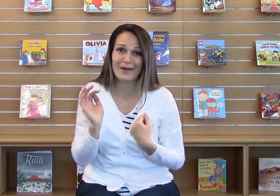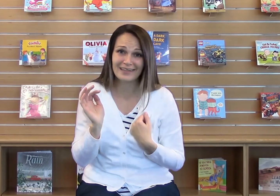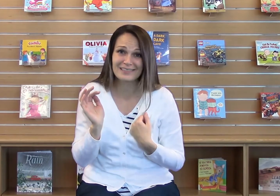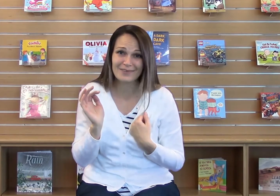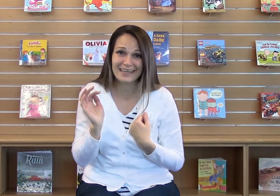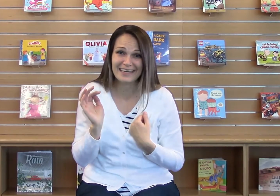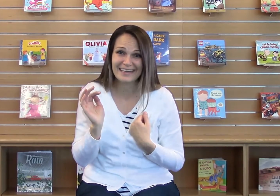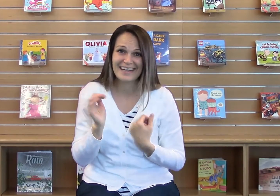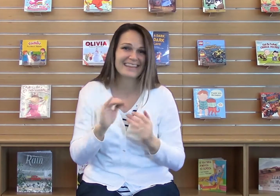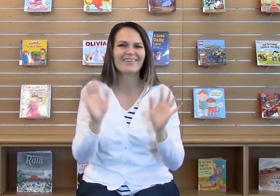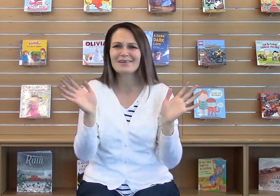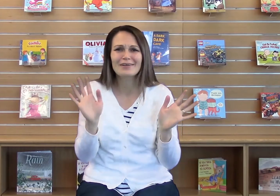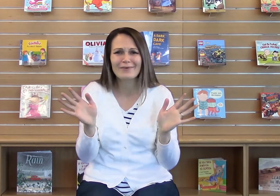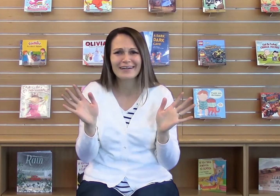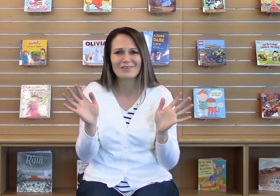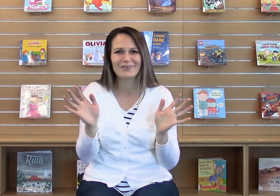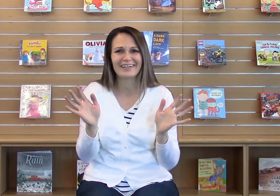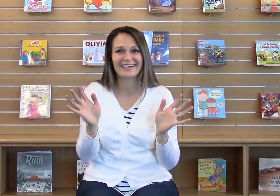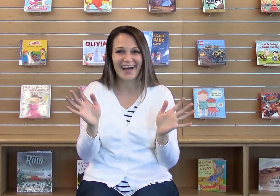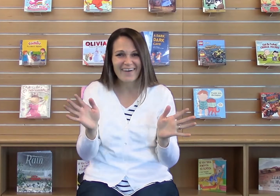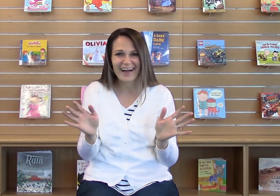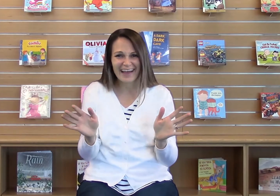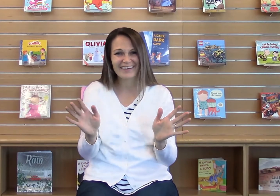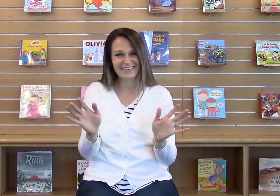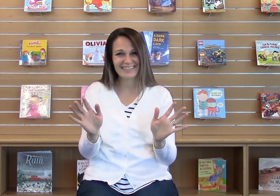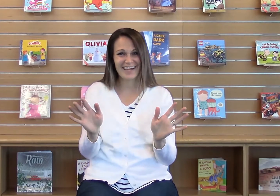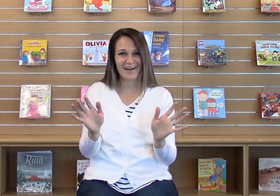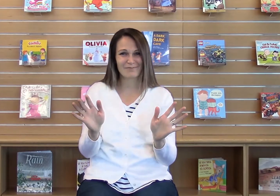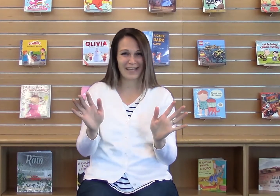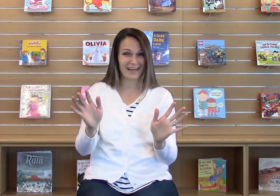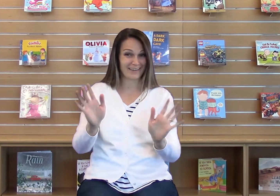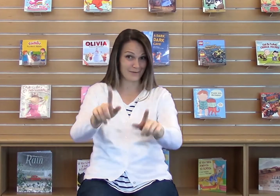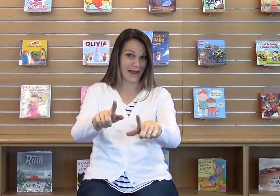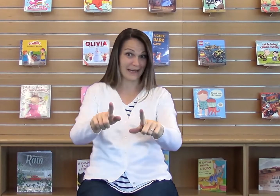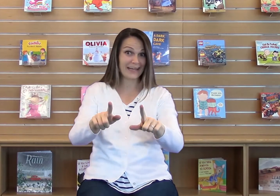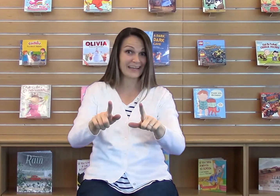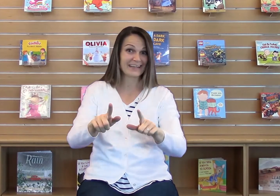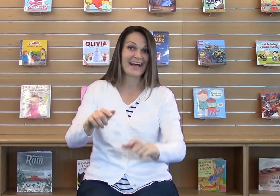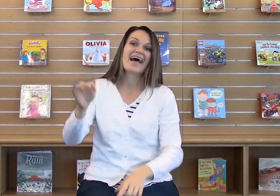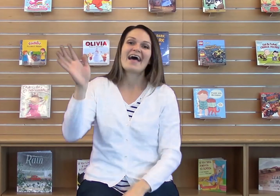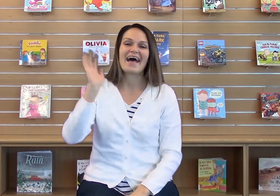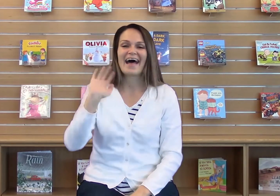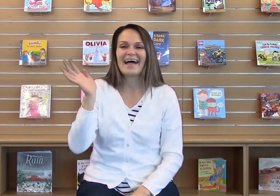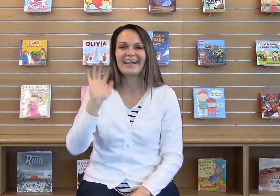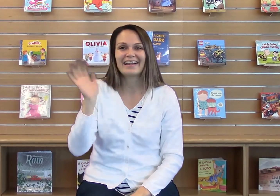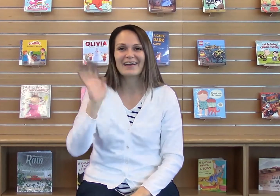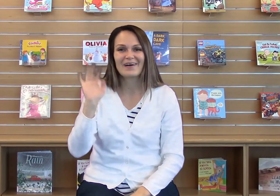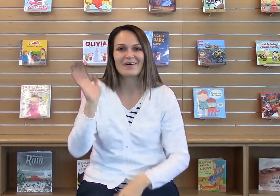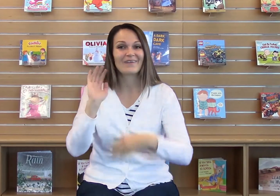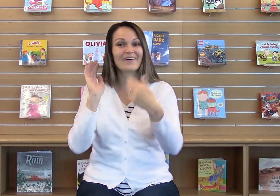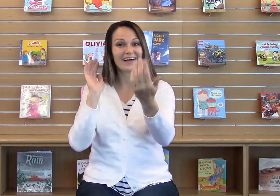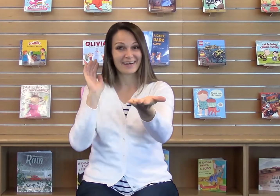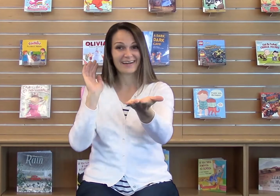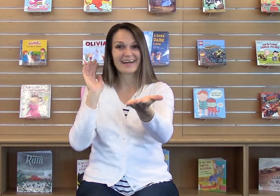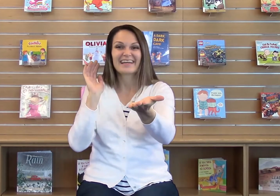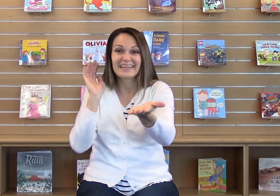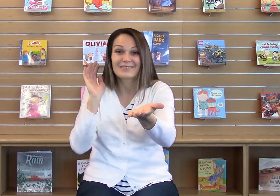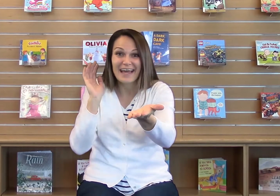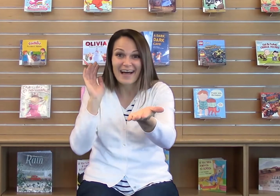back to me? That would be wonderful. Alright, good job. Okay, you ready? Hello. Can you say